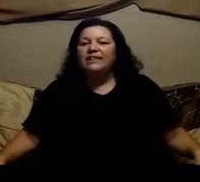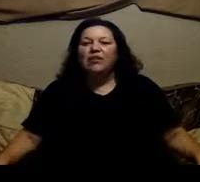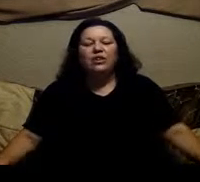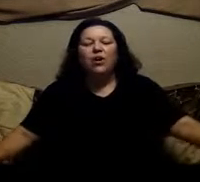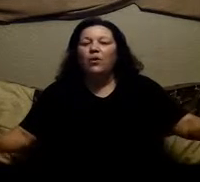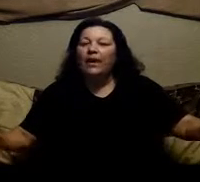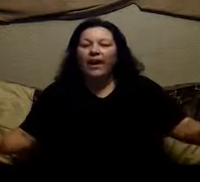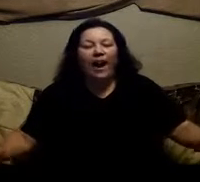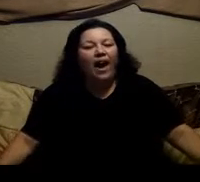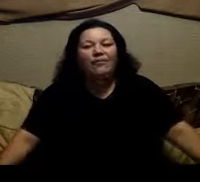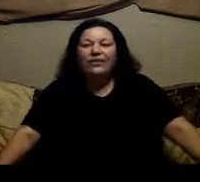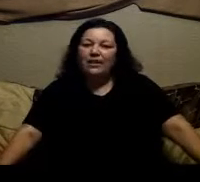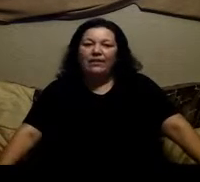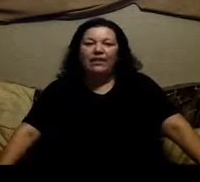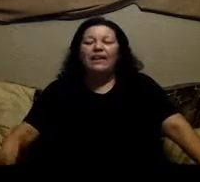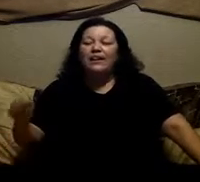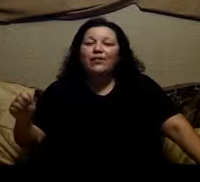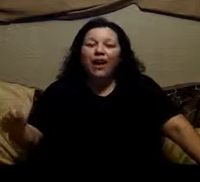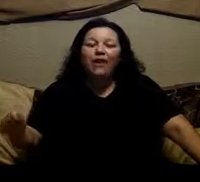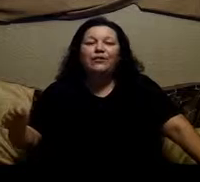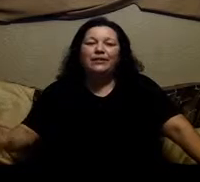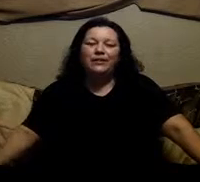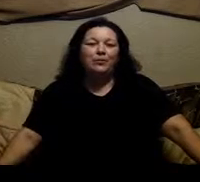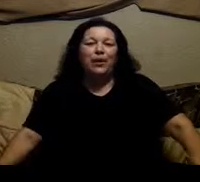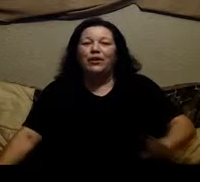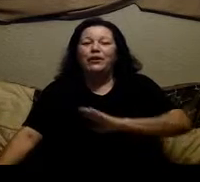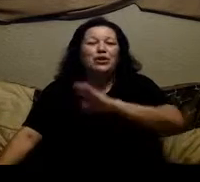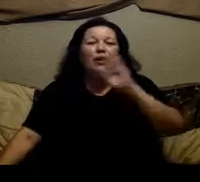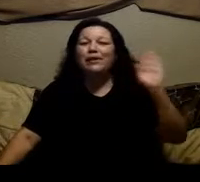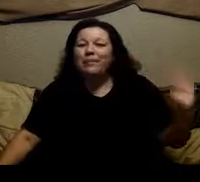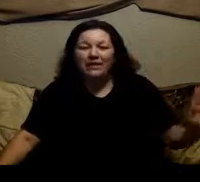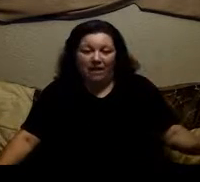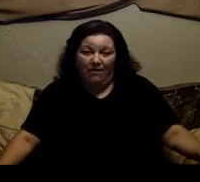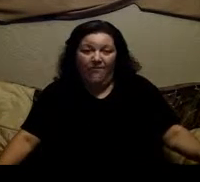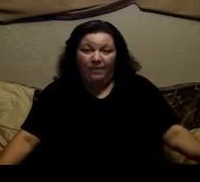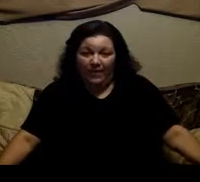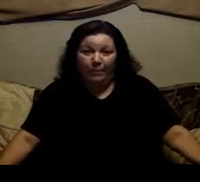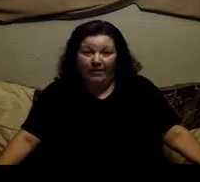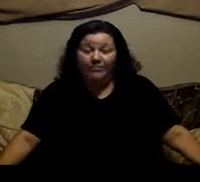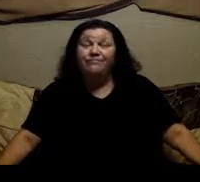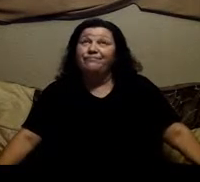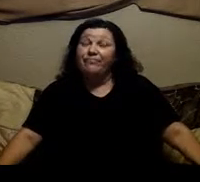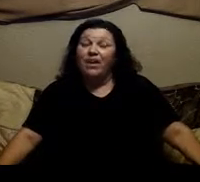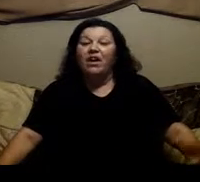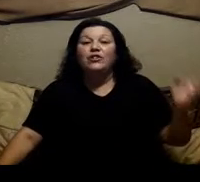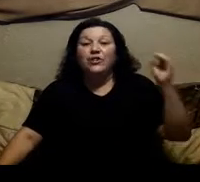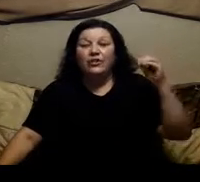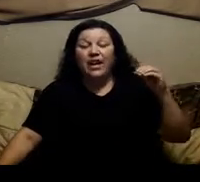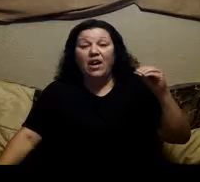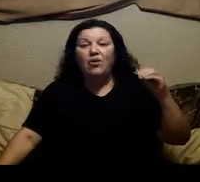sit down and she'd go have a seat honey here have a snickers bar chocolate makes everything better so now